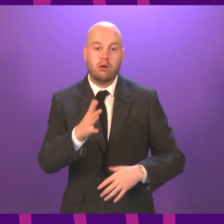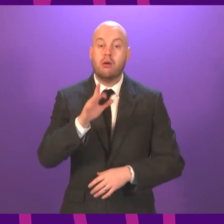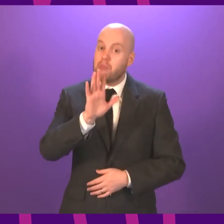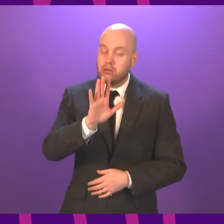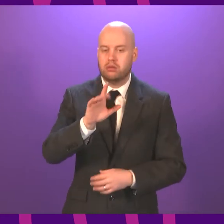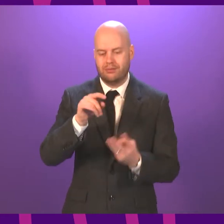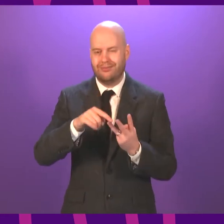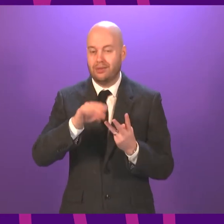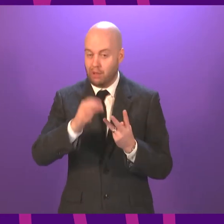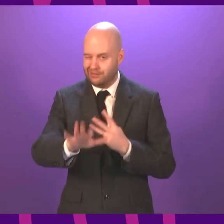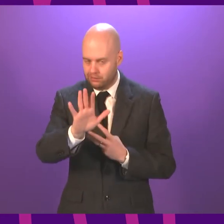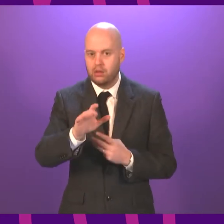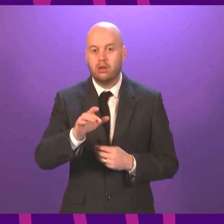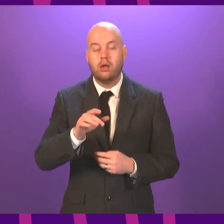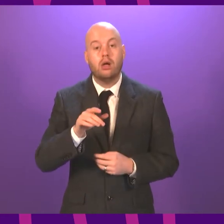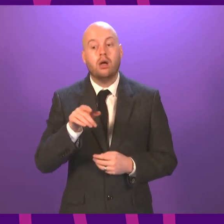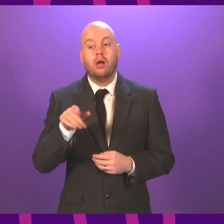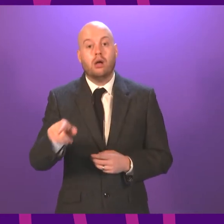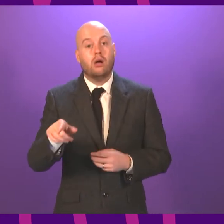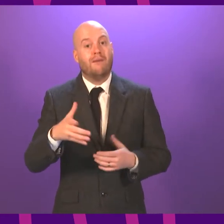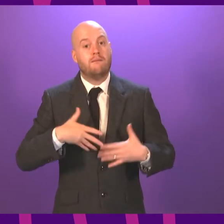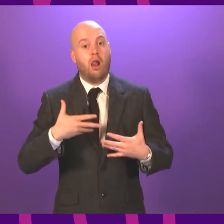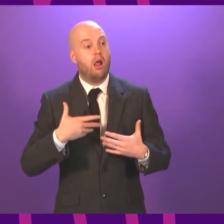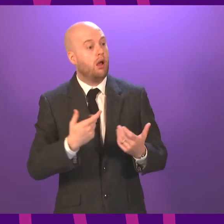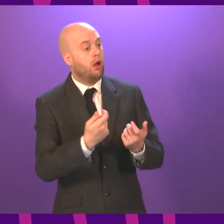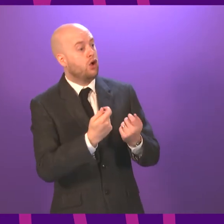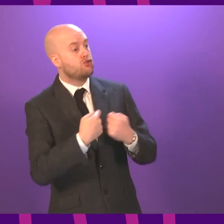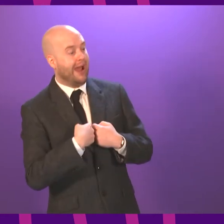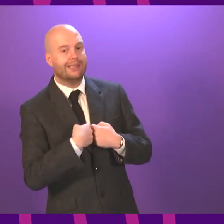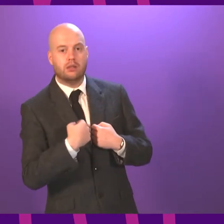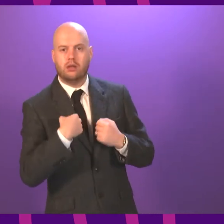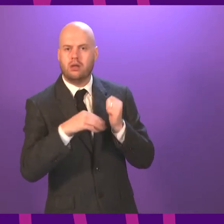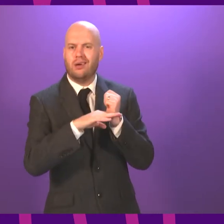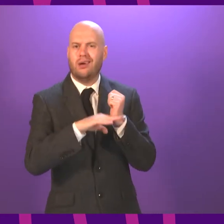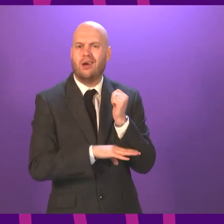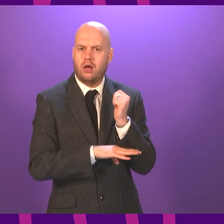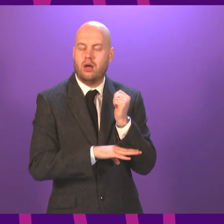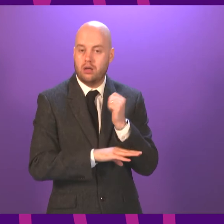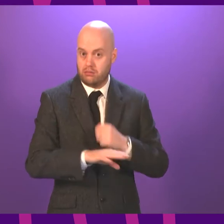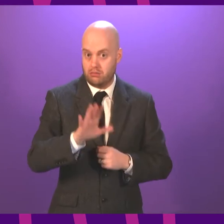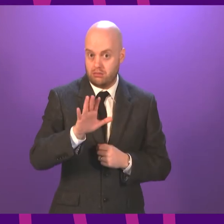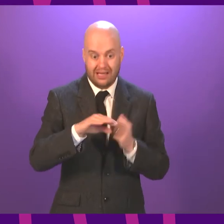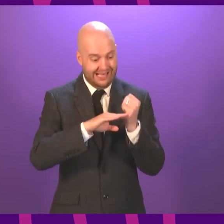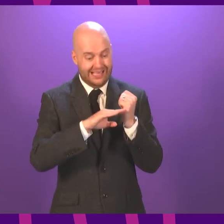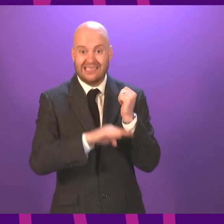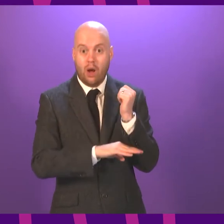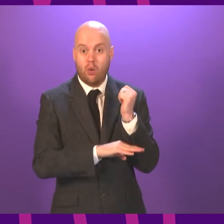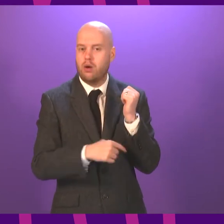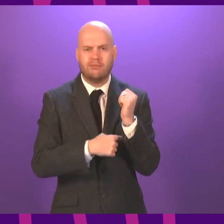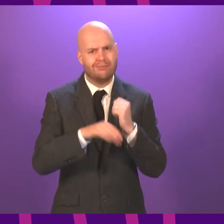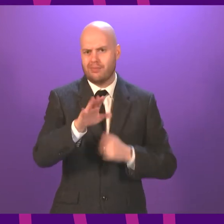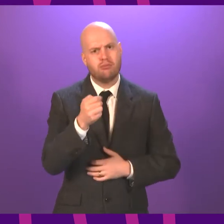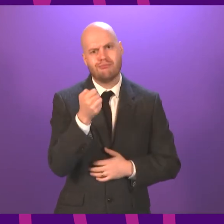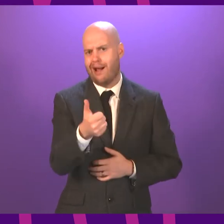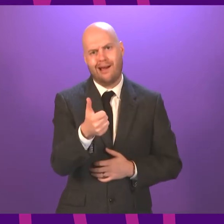important for pupils. The downgrading of grades, and past experience shows us this, is exceptionally rare.